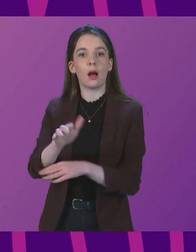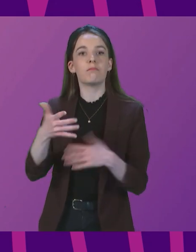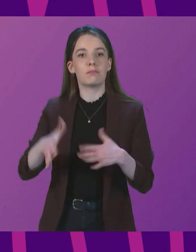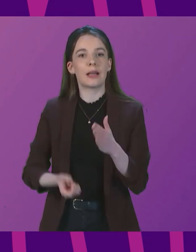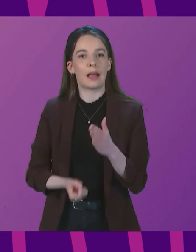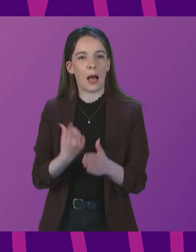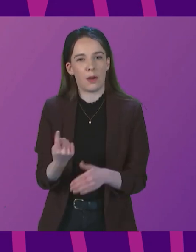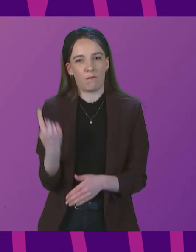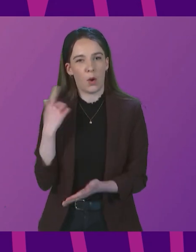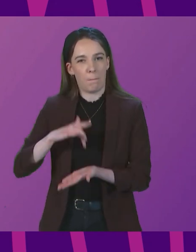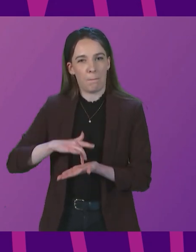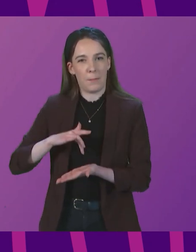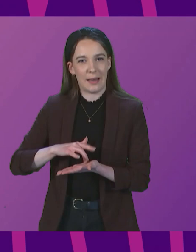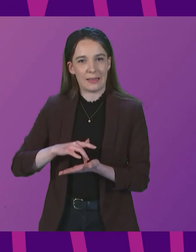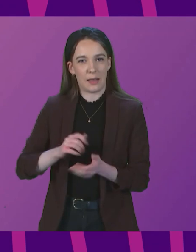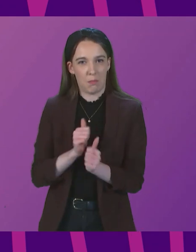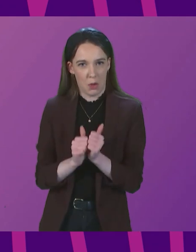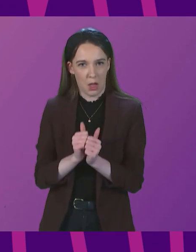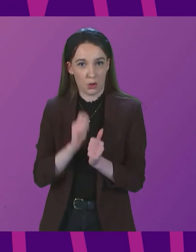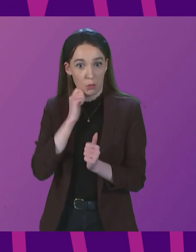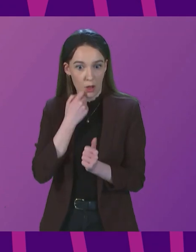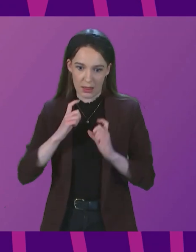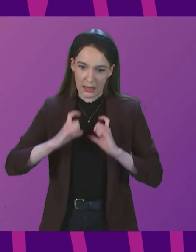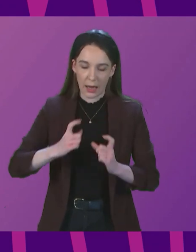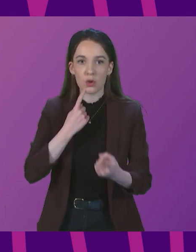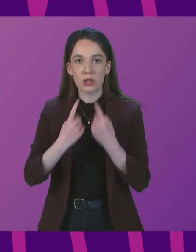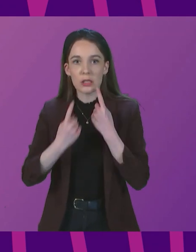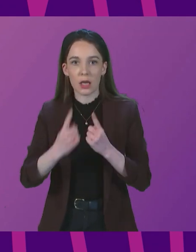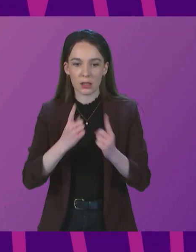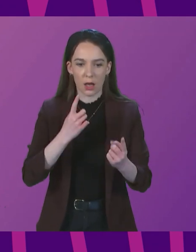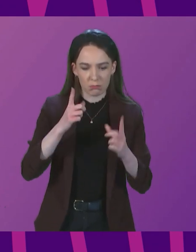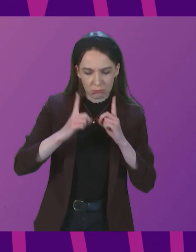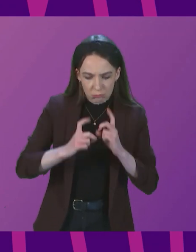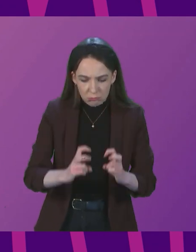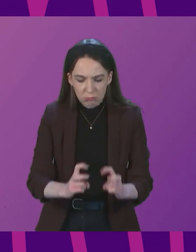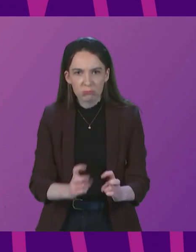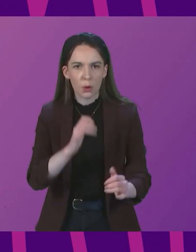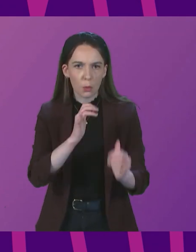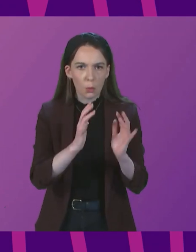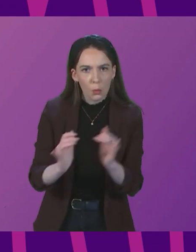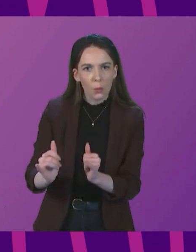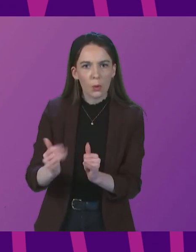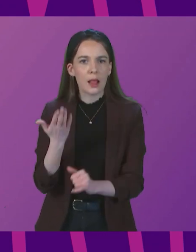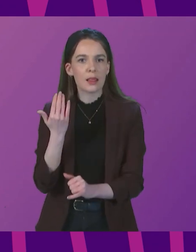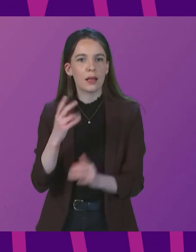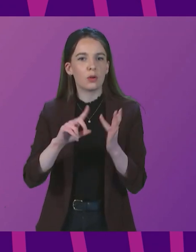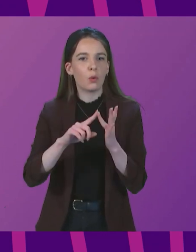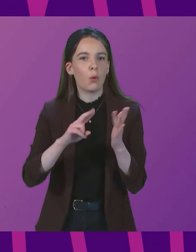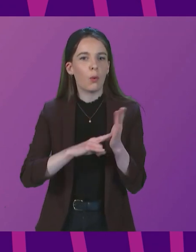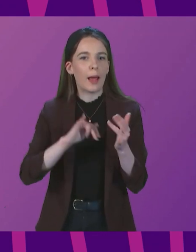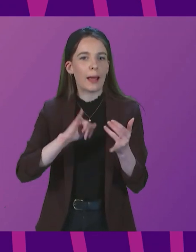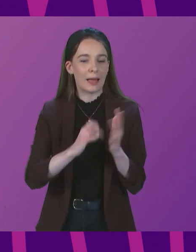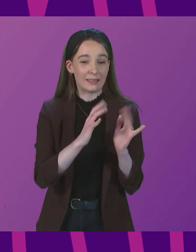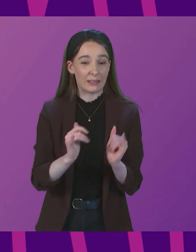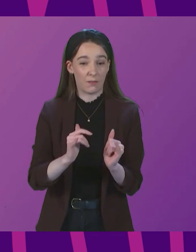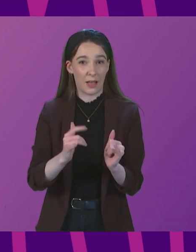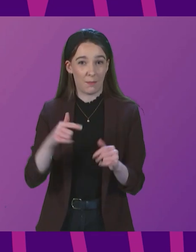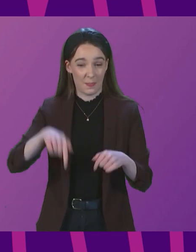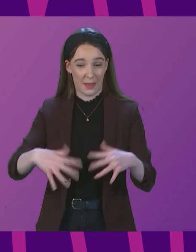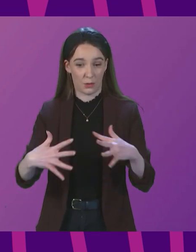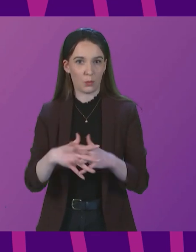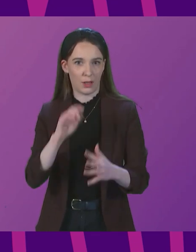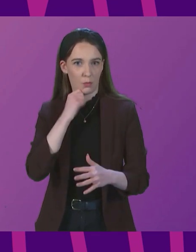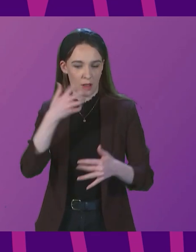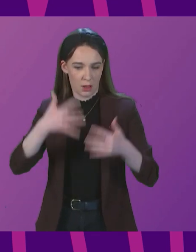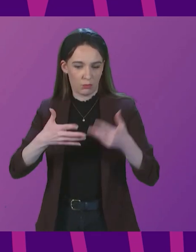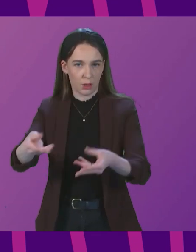therefore continue to assess the data closely, including of course, the results of the latest ONS survey, which are due later this week. But